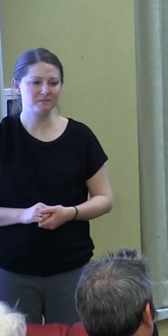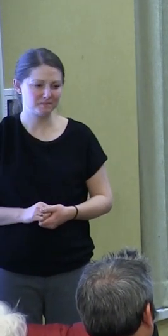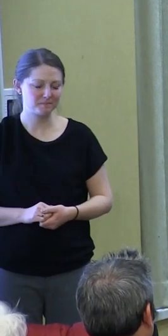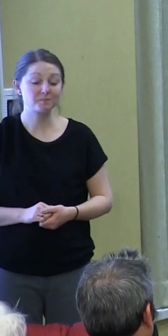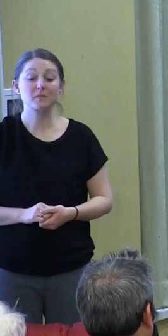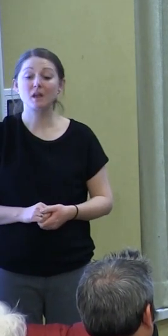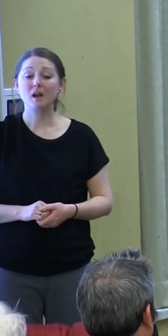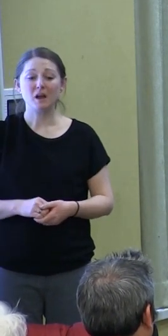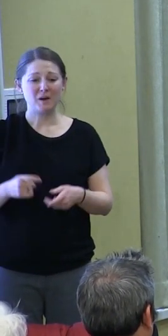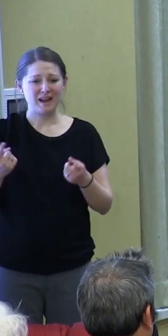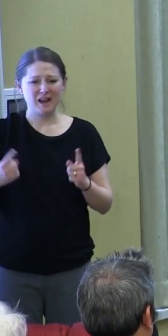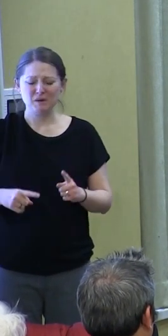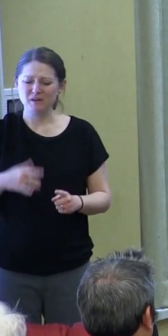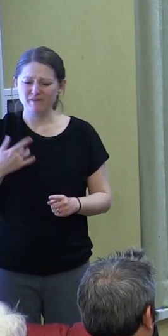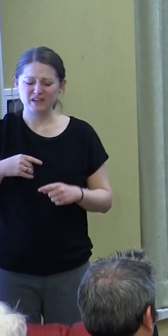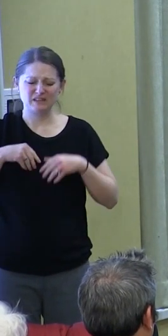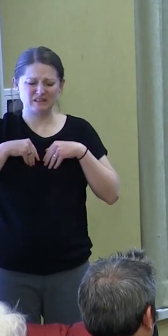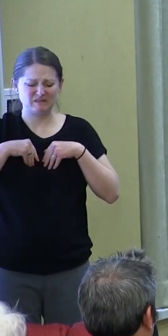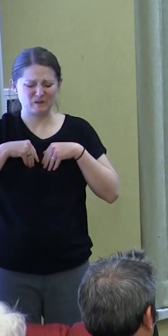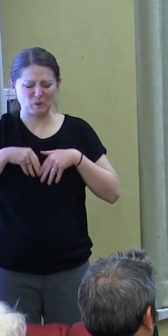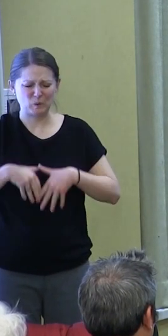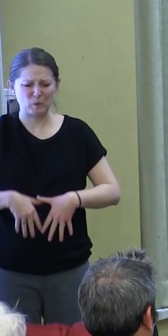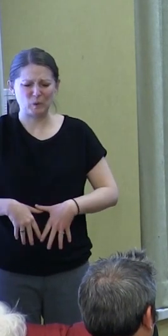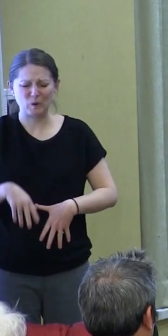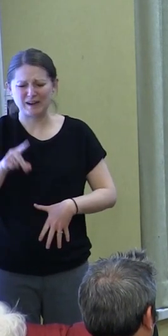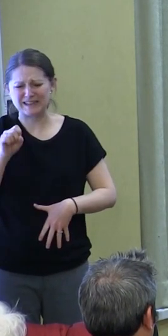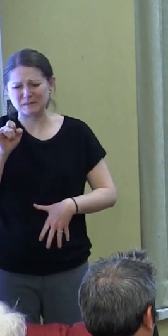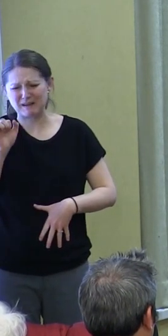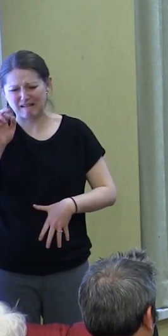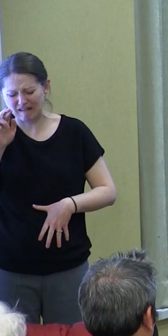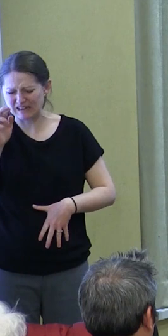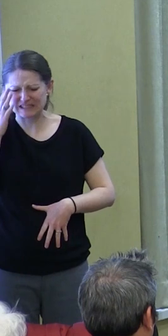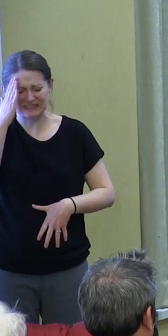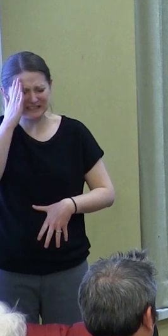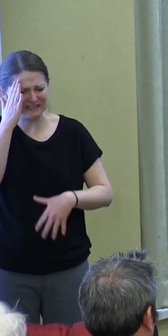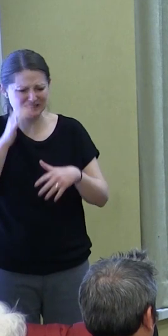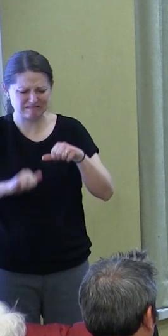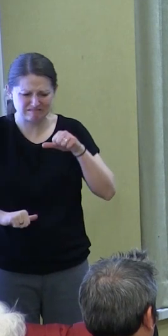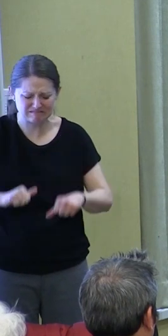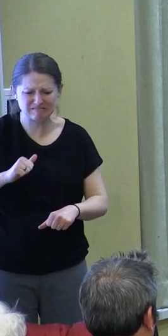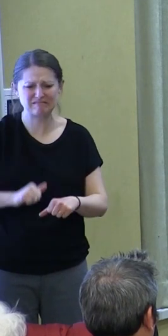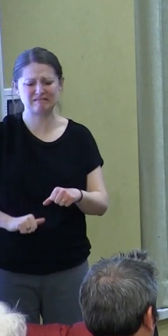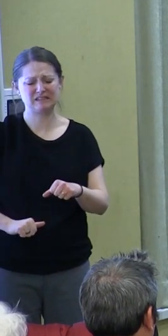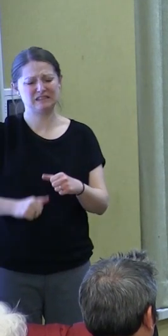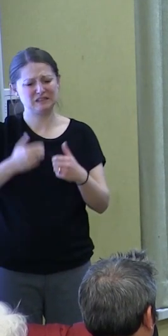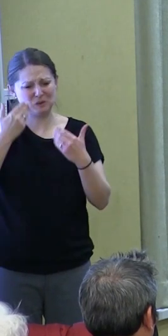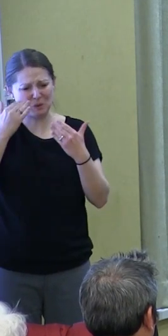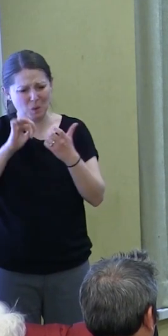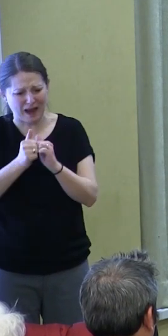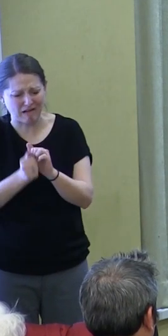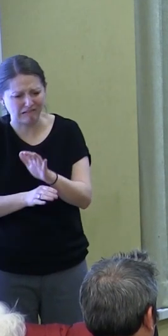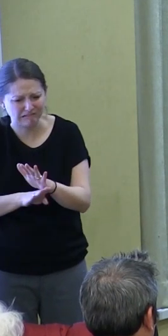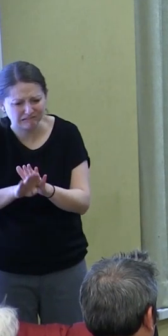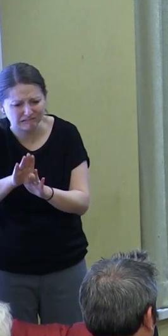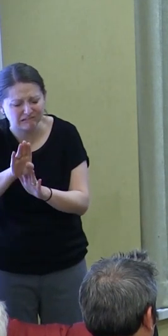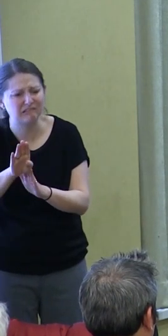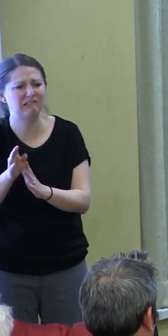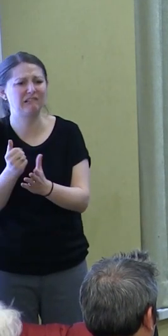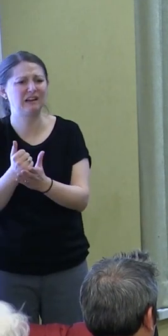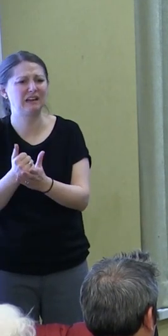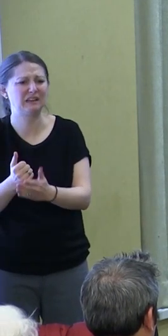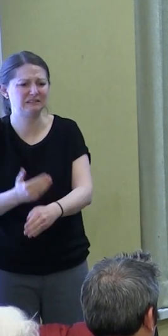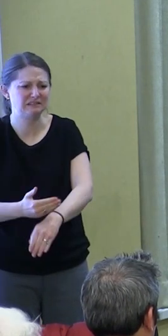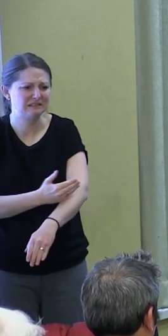When we're deep in despair, we're unsure how to proceed. We flounder. And we may succumb to some bad tendencies